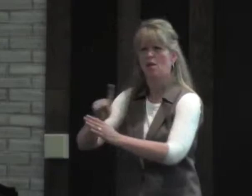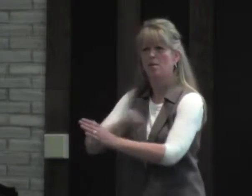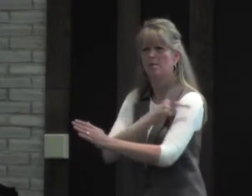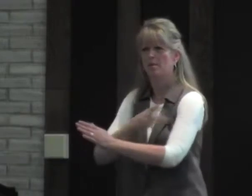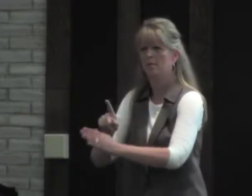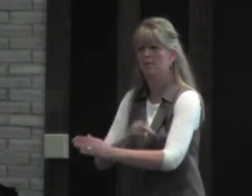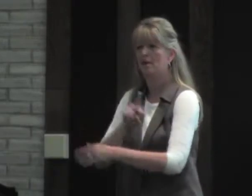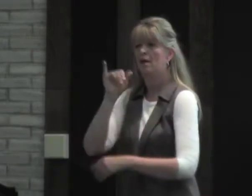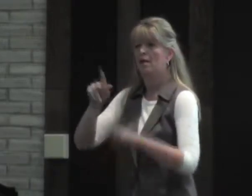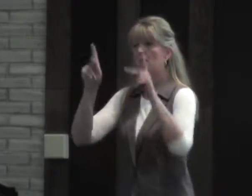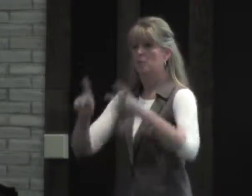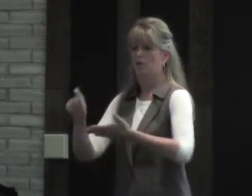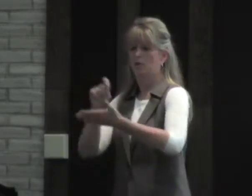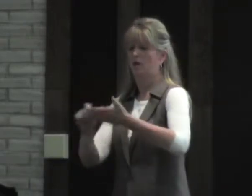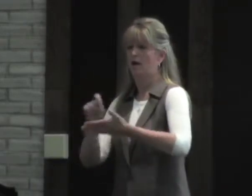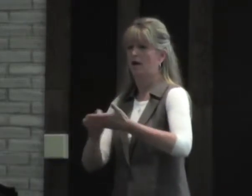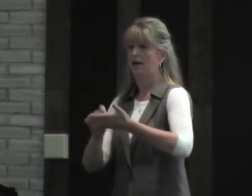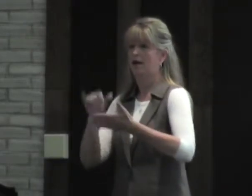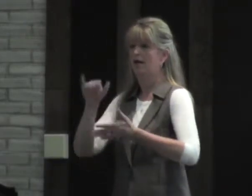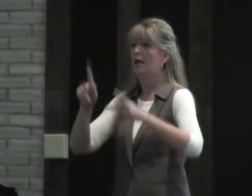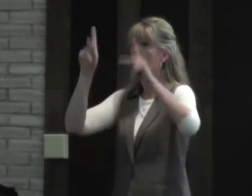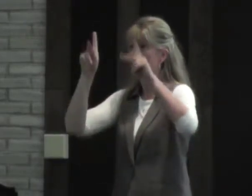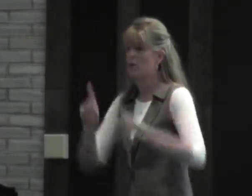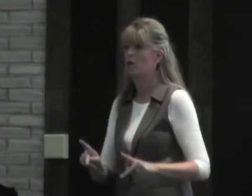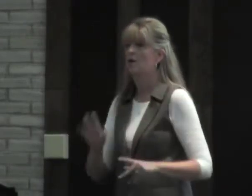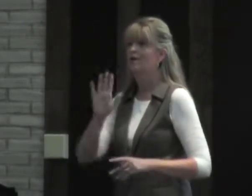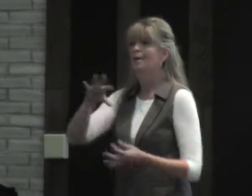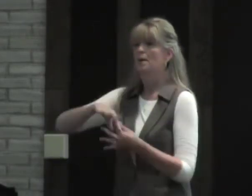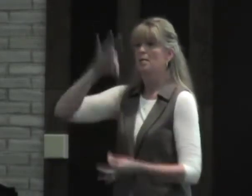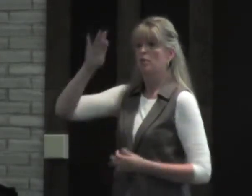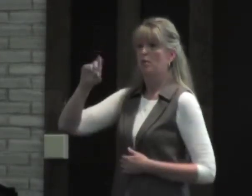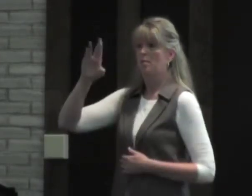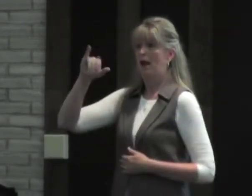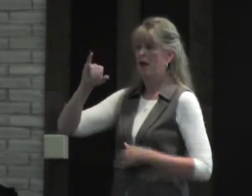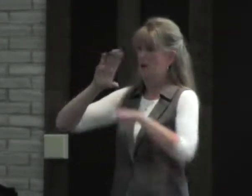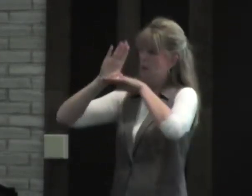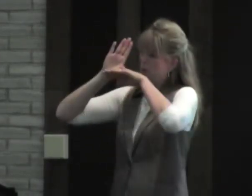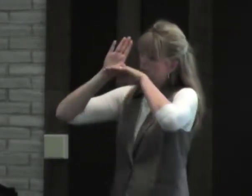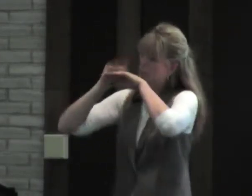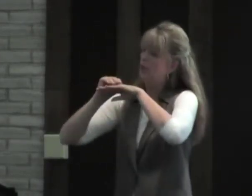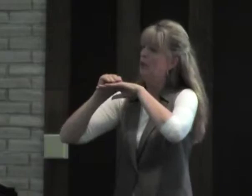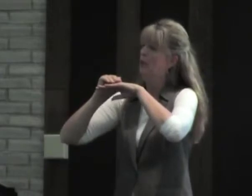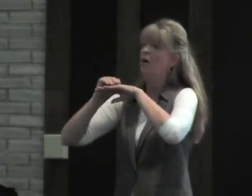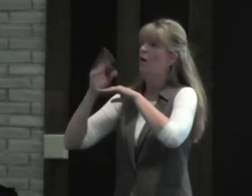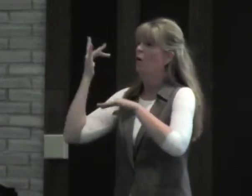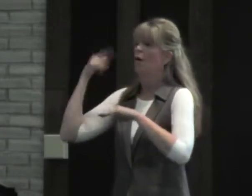Because there's a story in Psalms, there's a person who writes of that person, his spiritual battery is low.